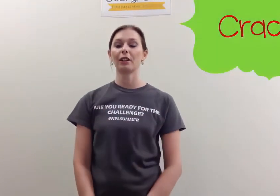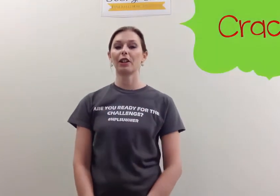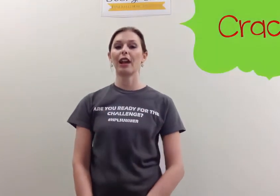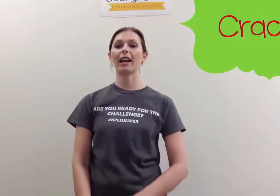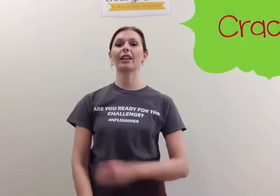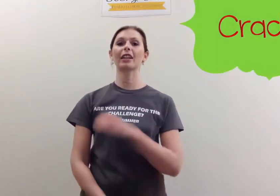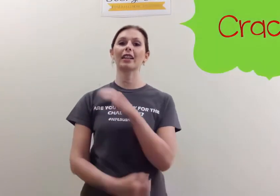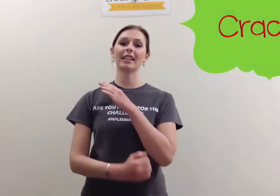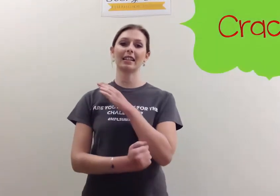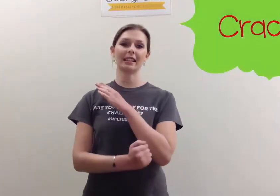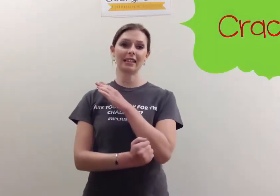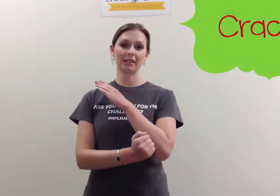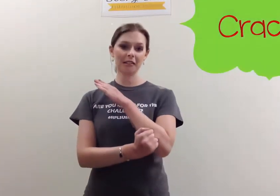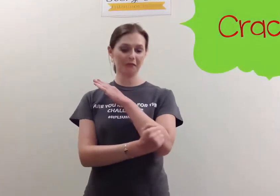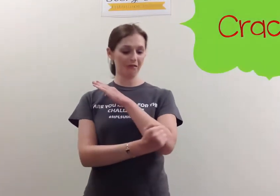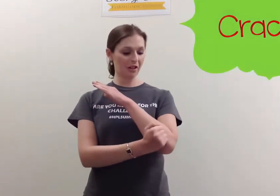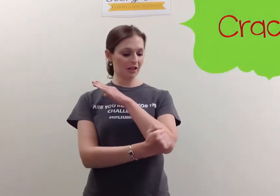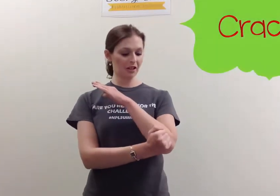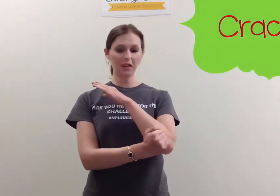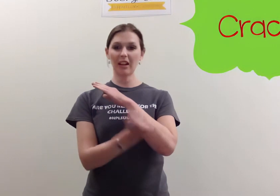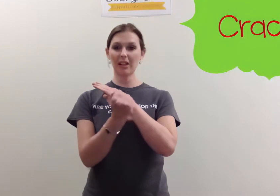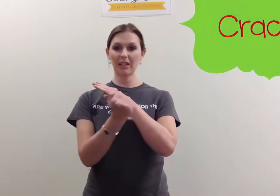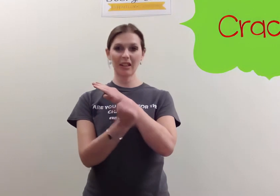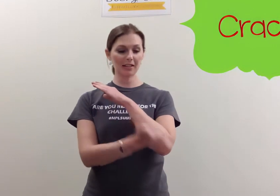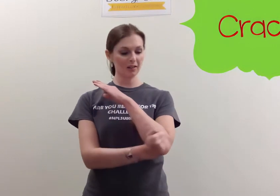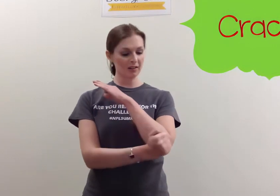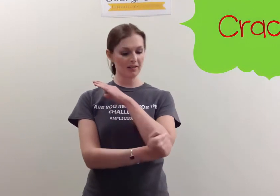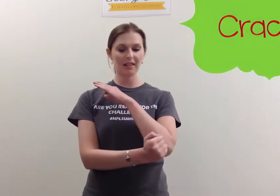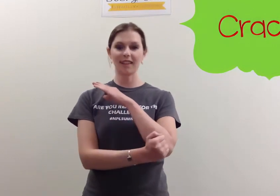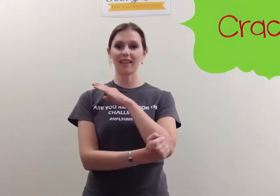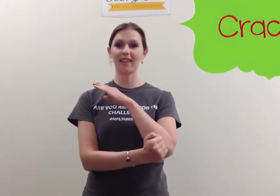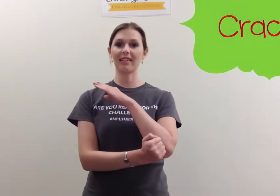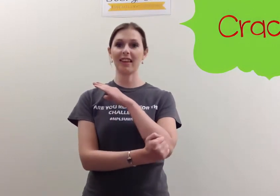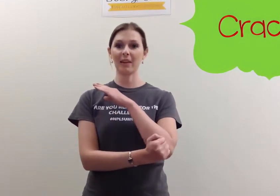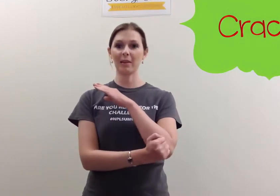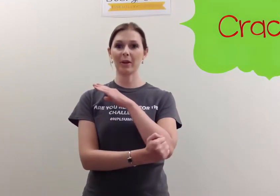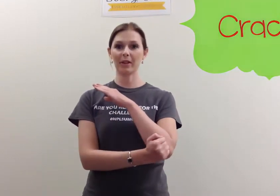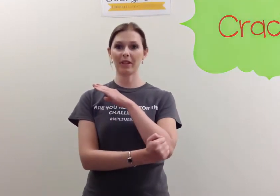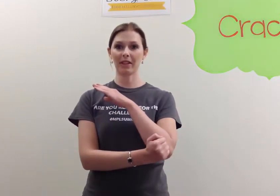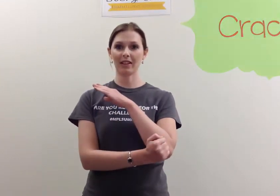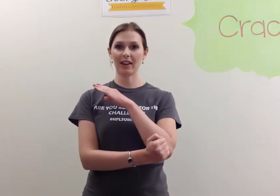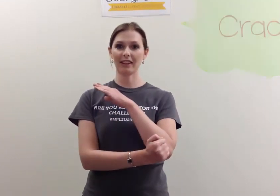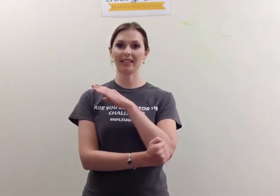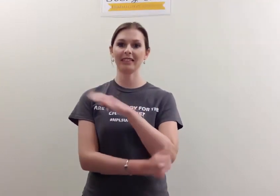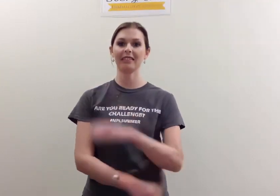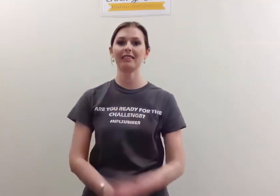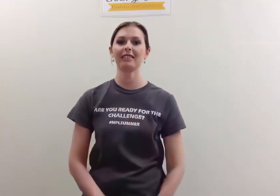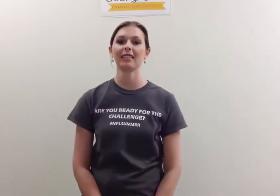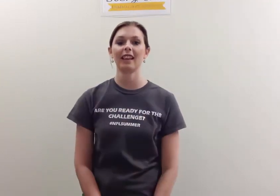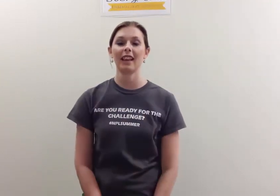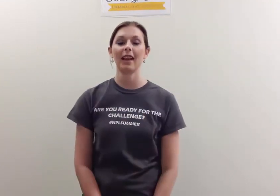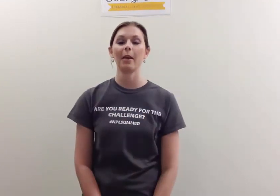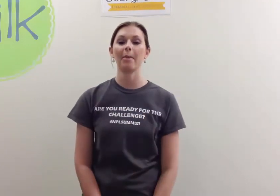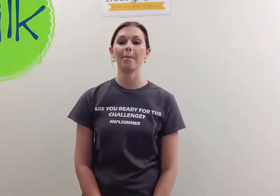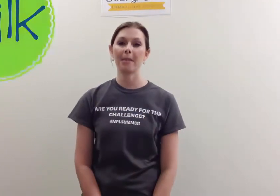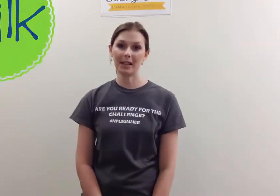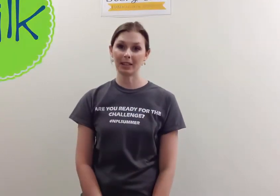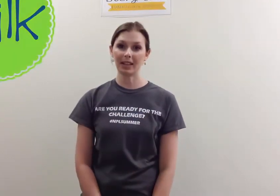Cracker, it's just a fist on the elbow of the other hand. Milk.